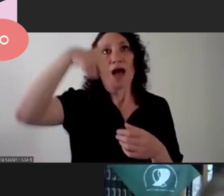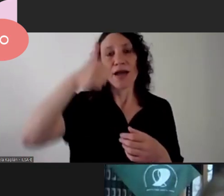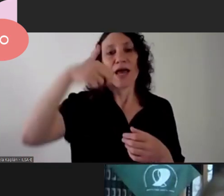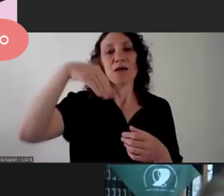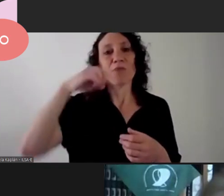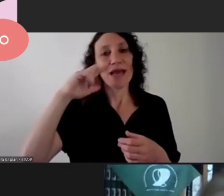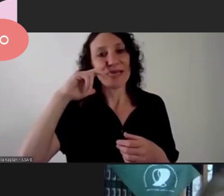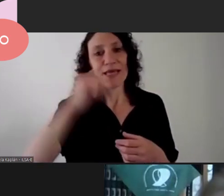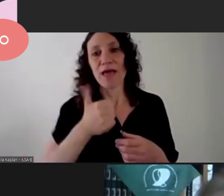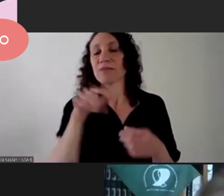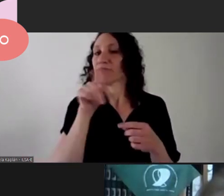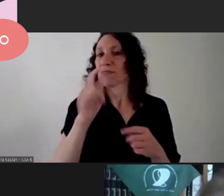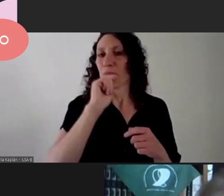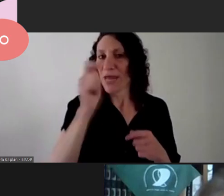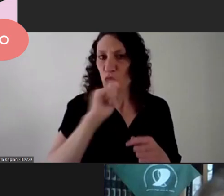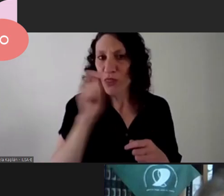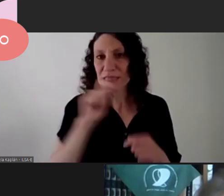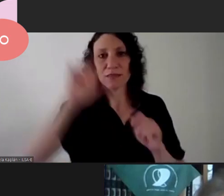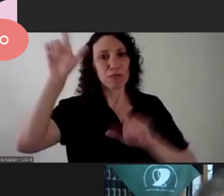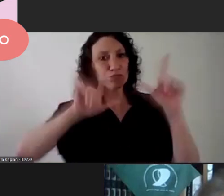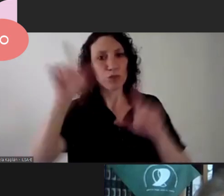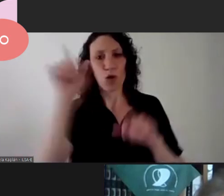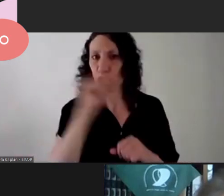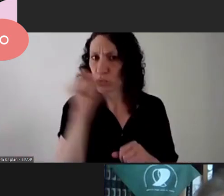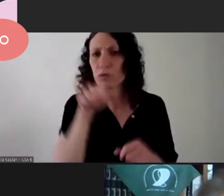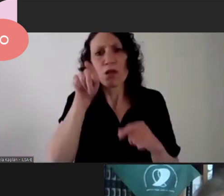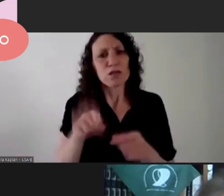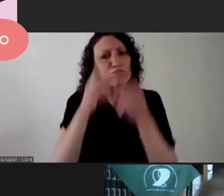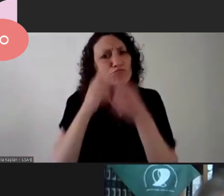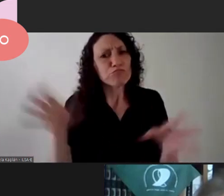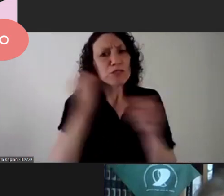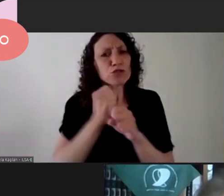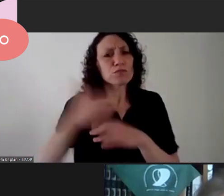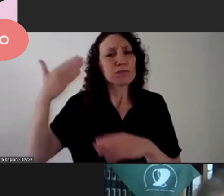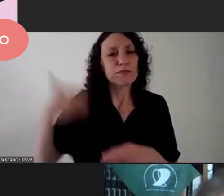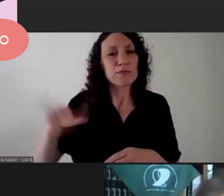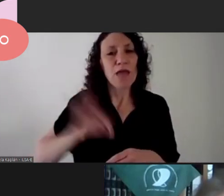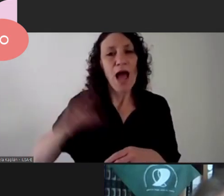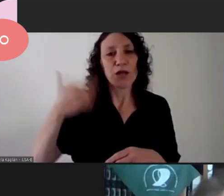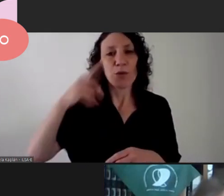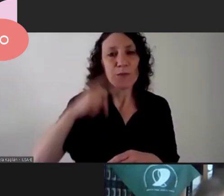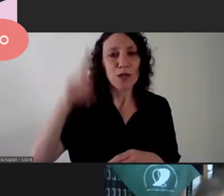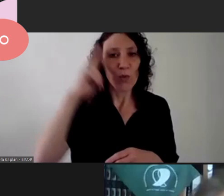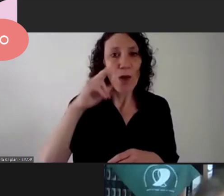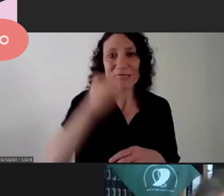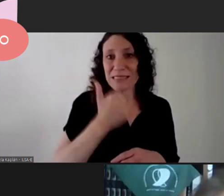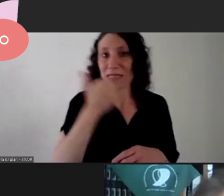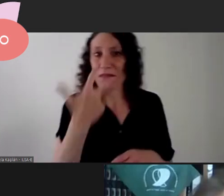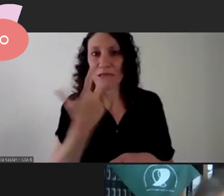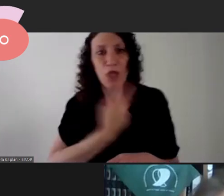journalist a host and a producer she began her professional career in 1963